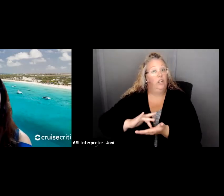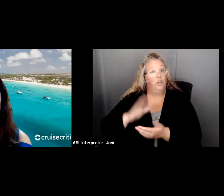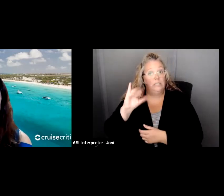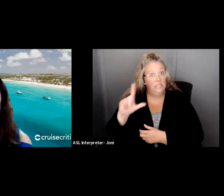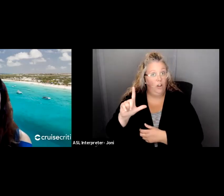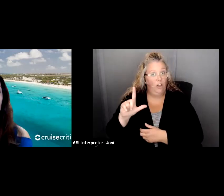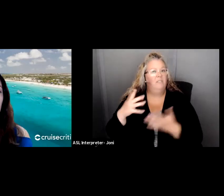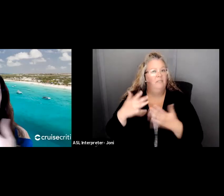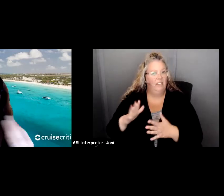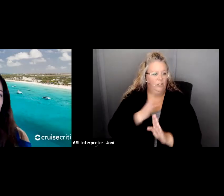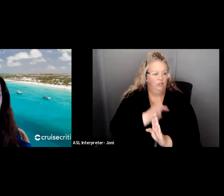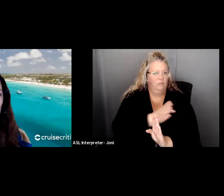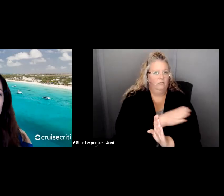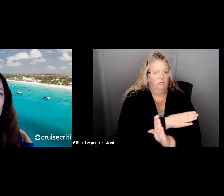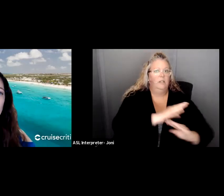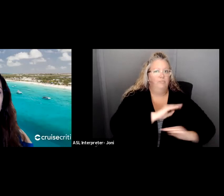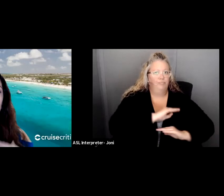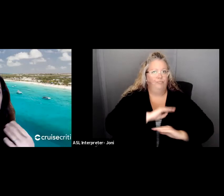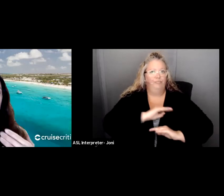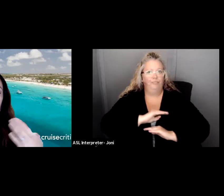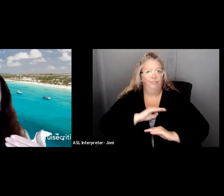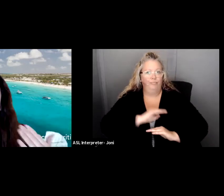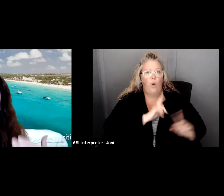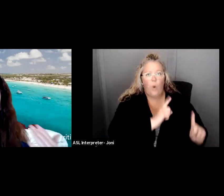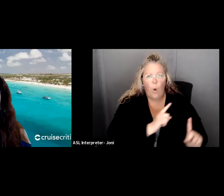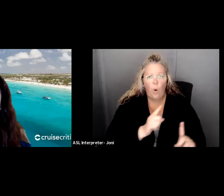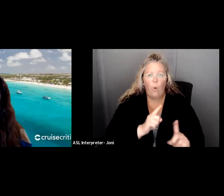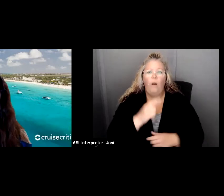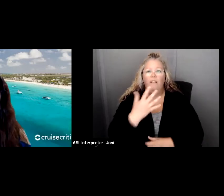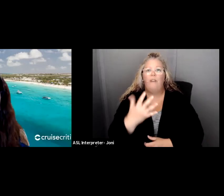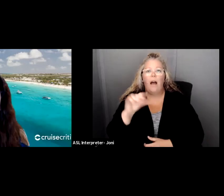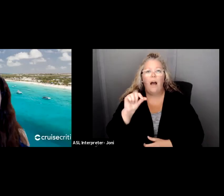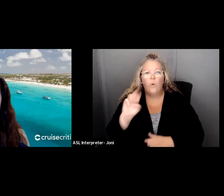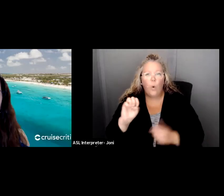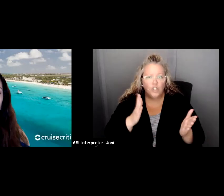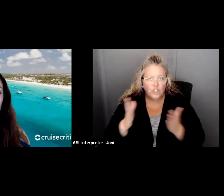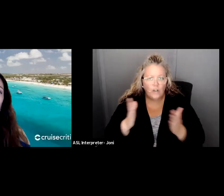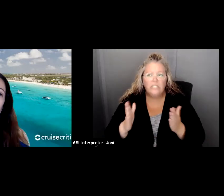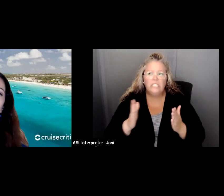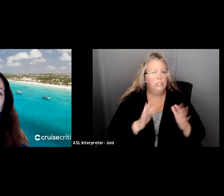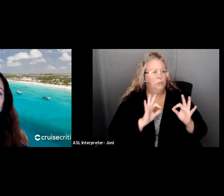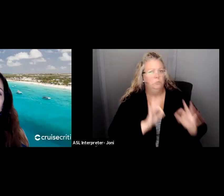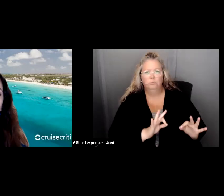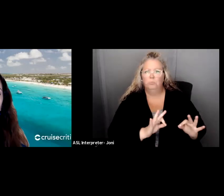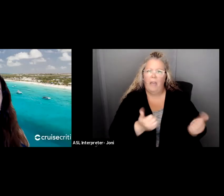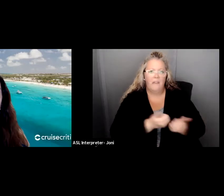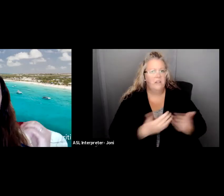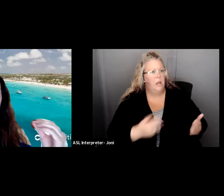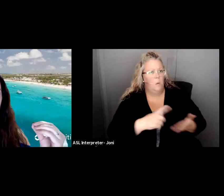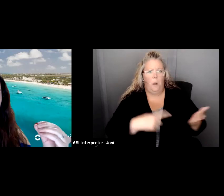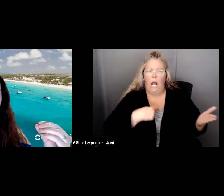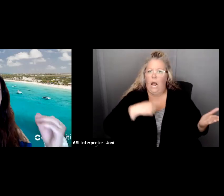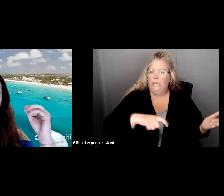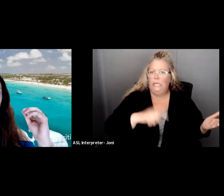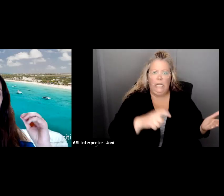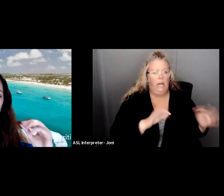want to meet, like your five core services. You have all of the things that you need to sustain your center. And that's when you can start thinking about